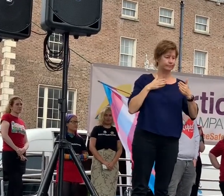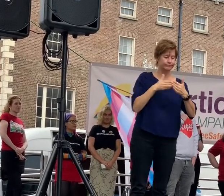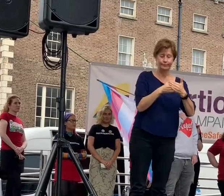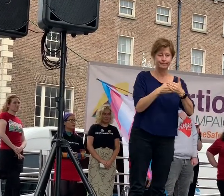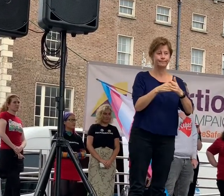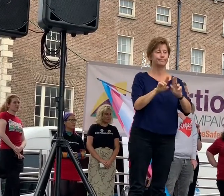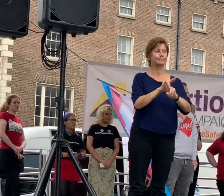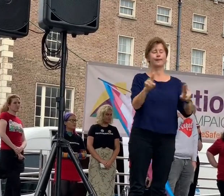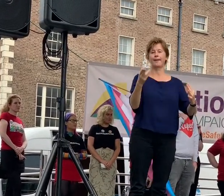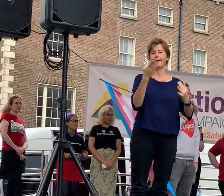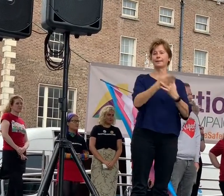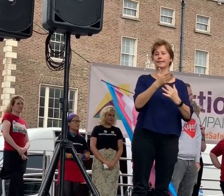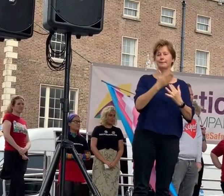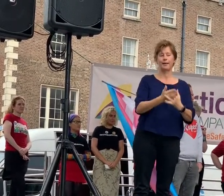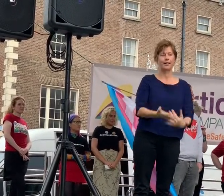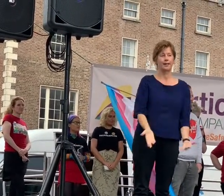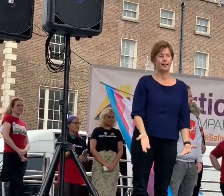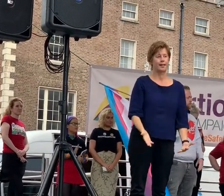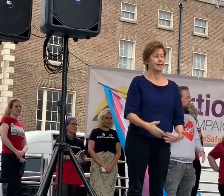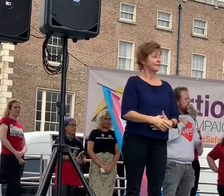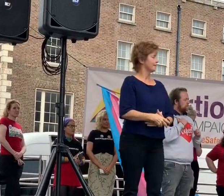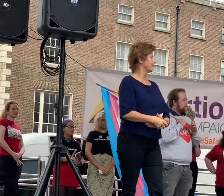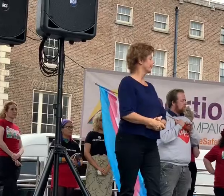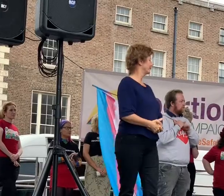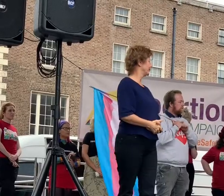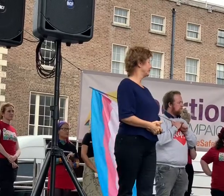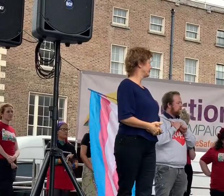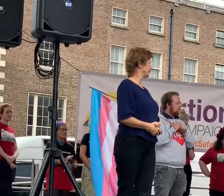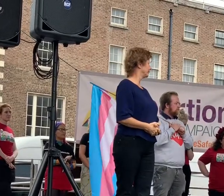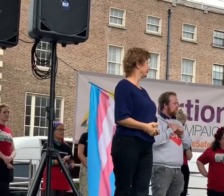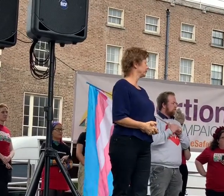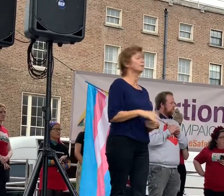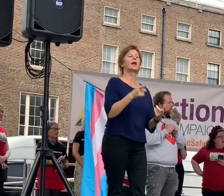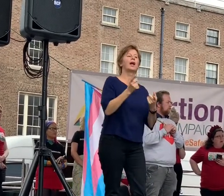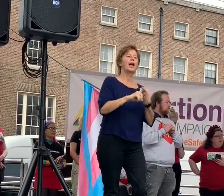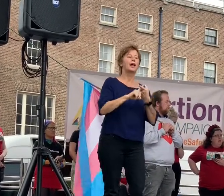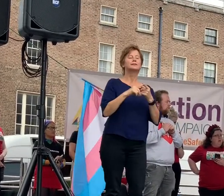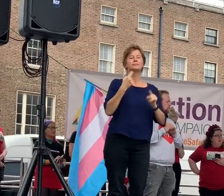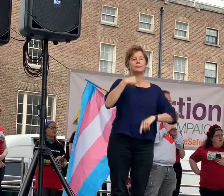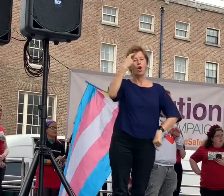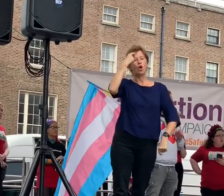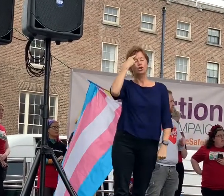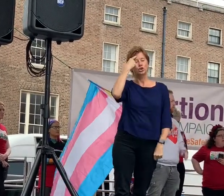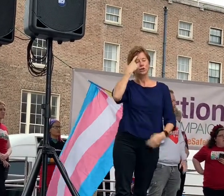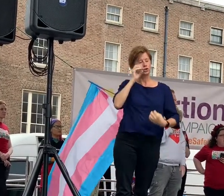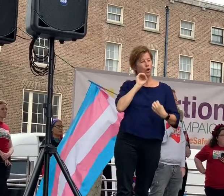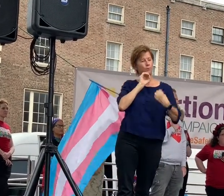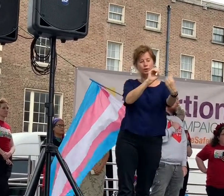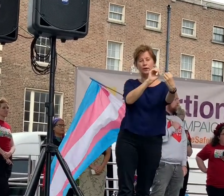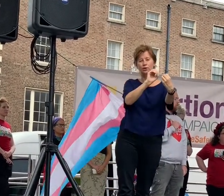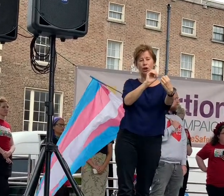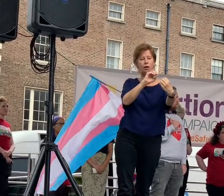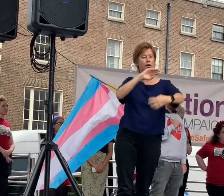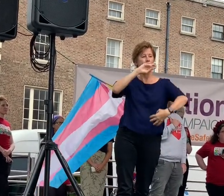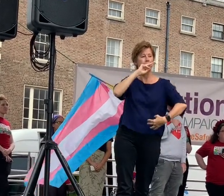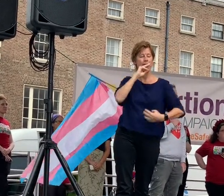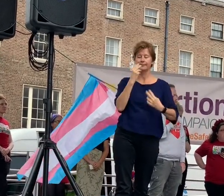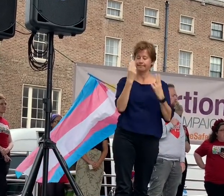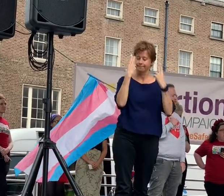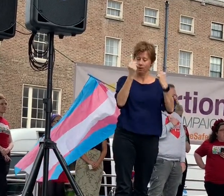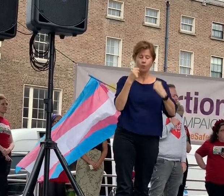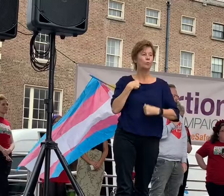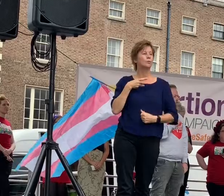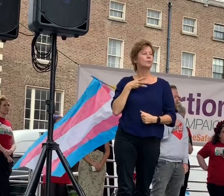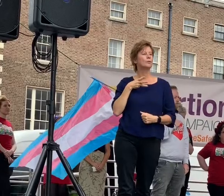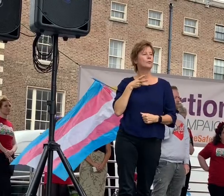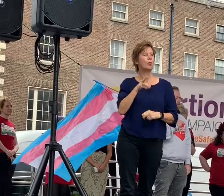you about Merge mentioned you this and other Berge mentioned you this that conscientious objection means that any doctor can say no I am not going to give you